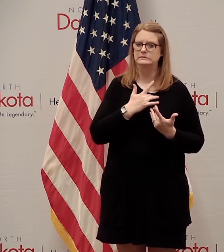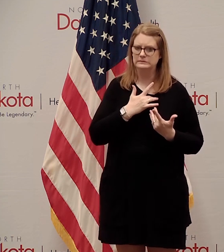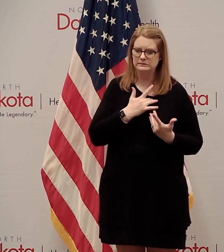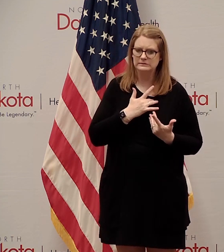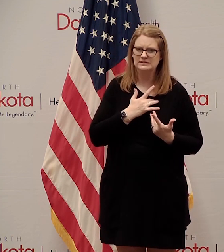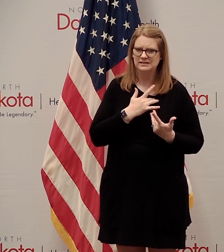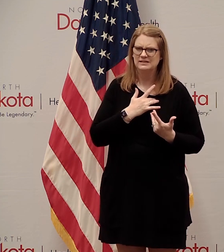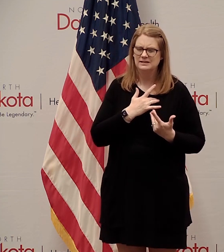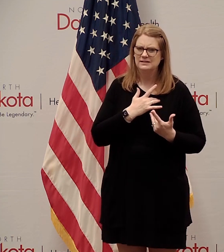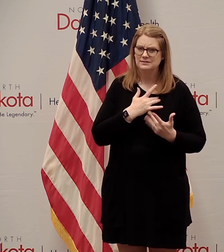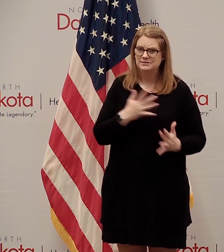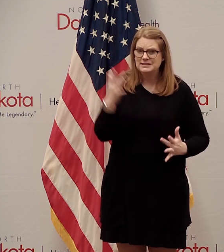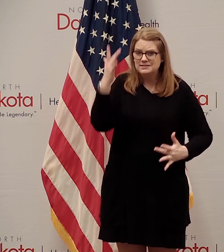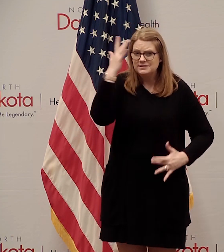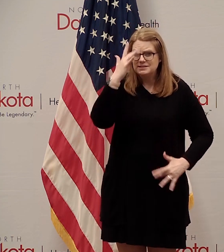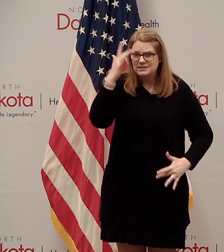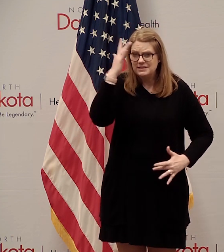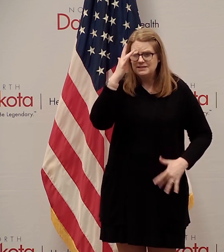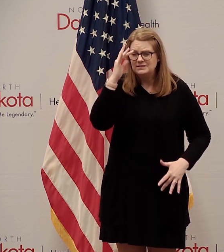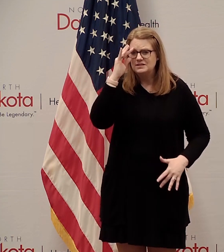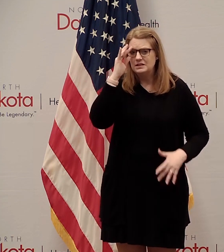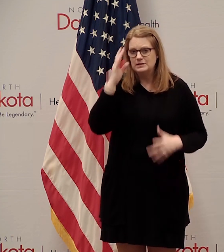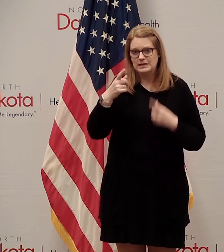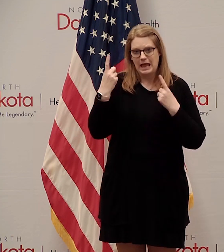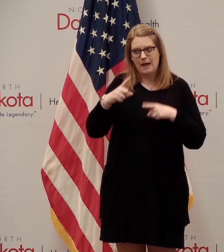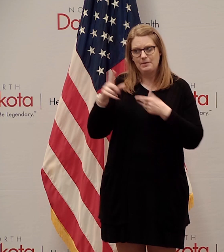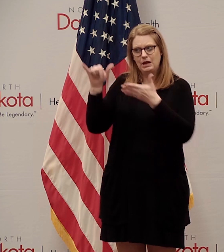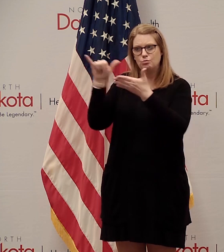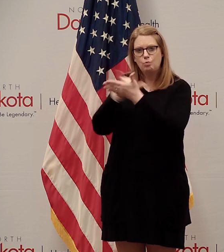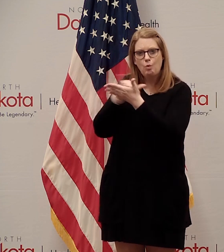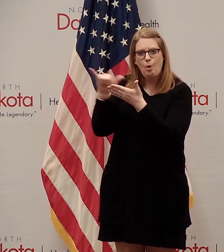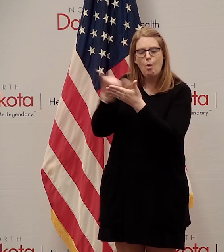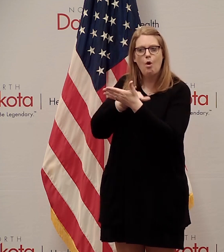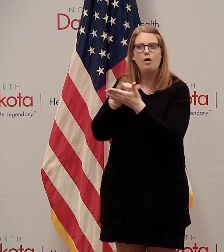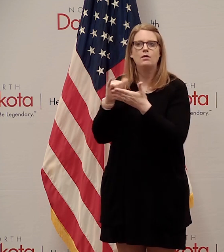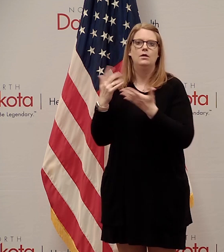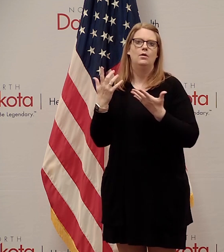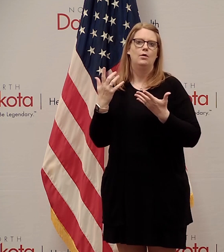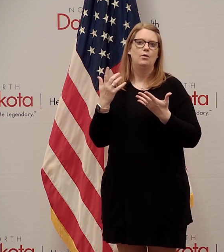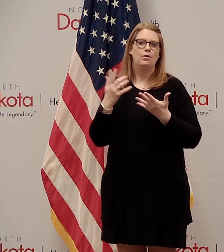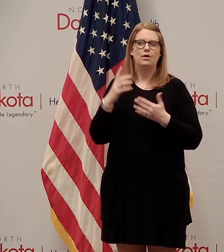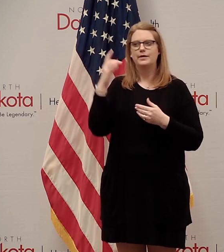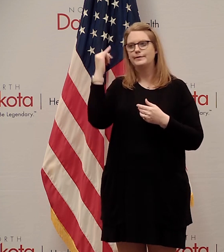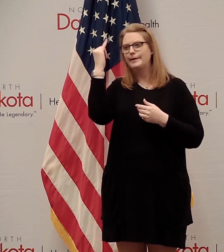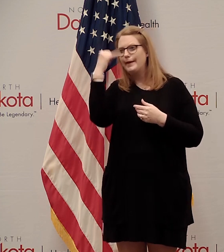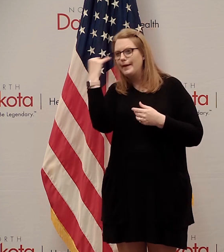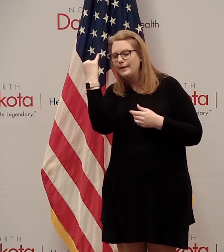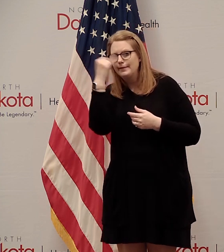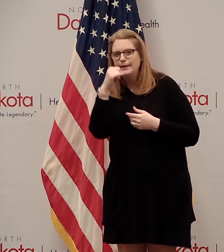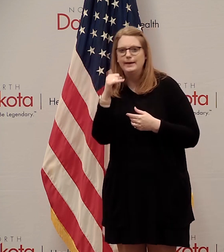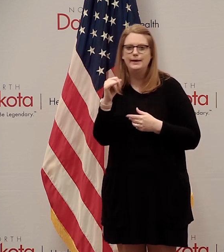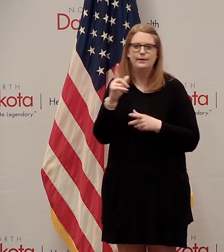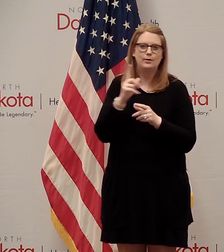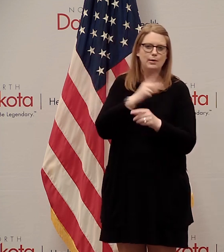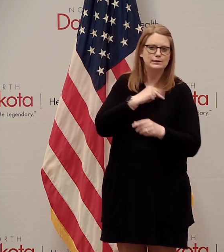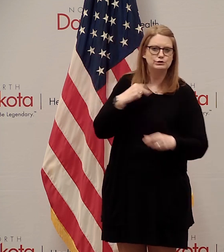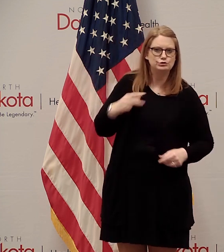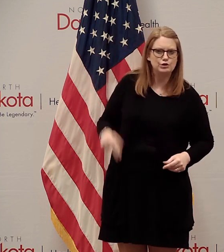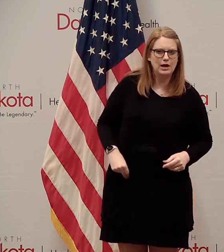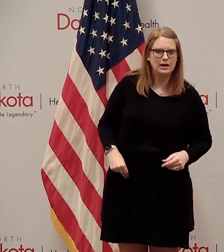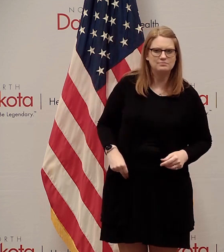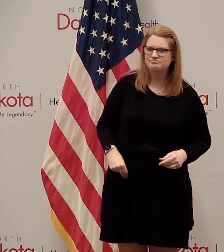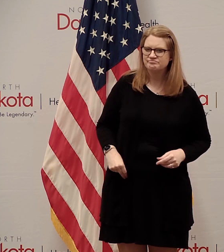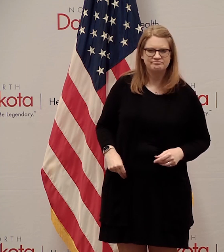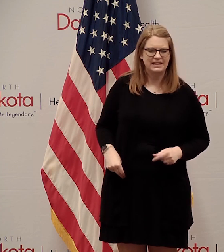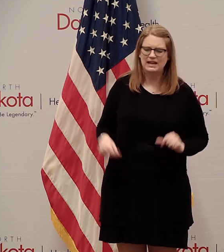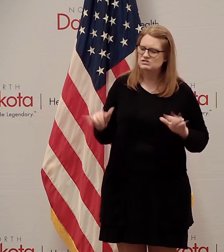it's not just something that's you know happening in New York or or Italy or China it can happen right next door and